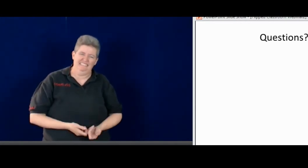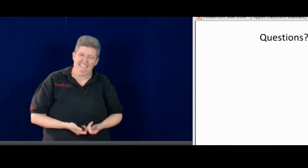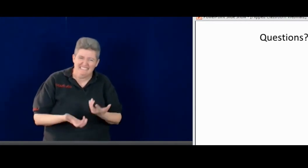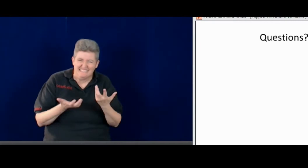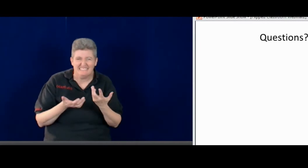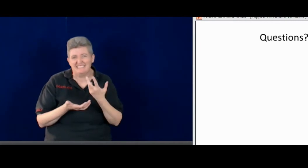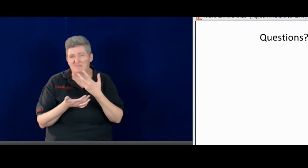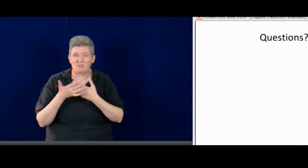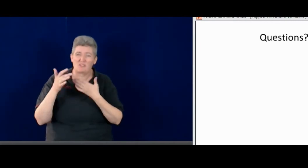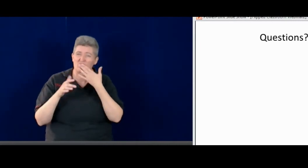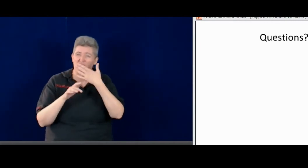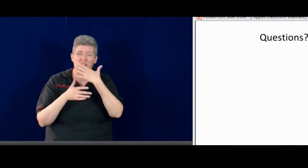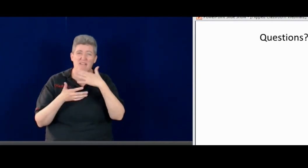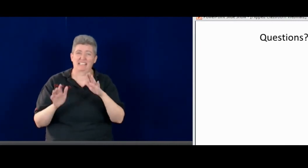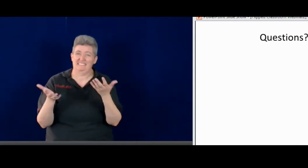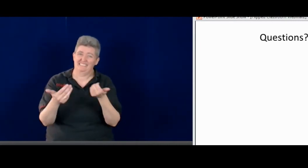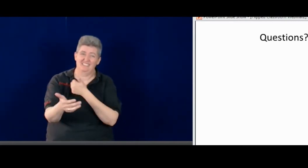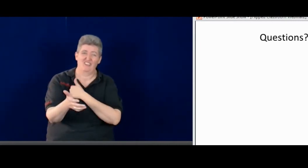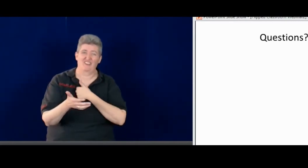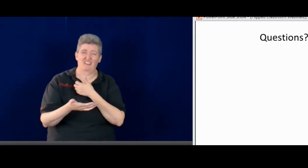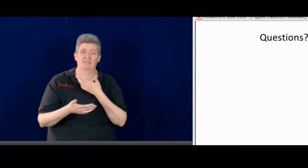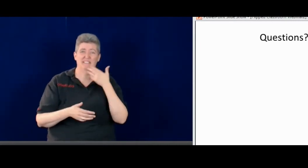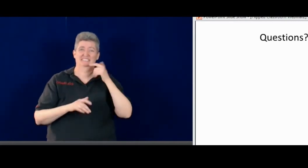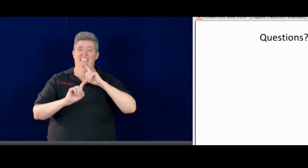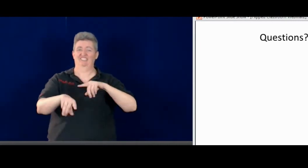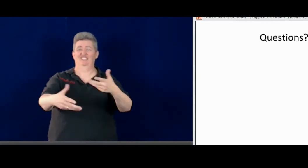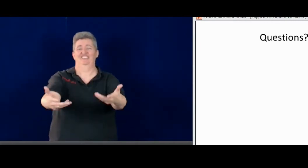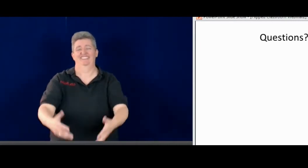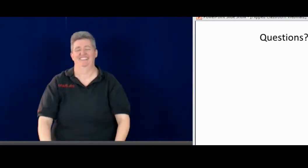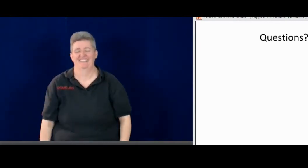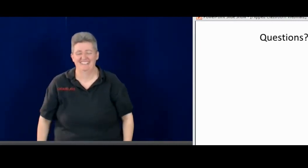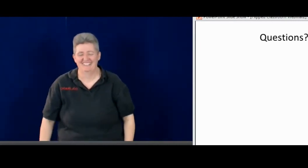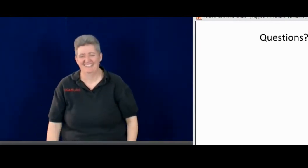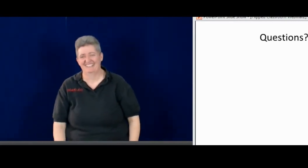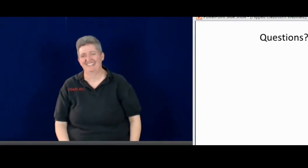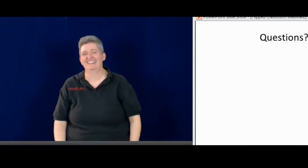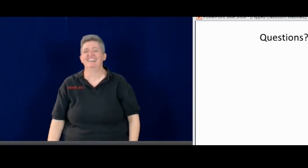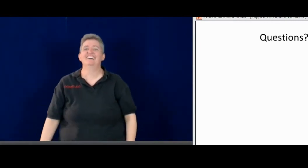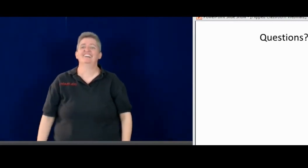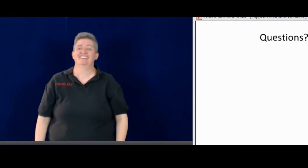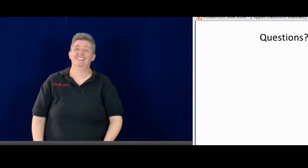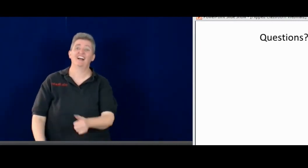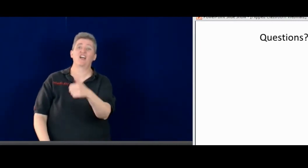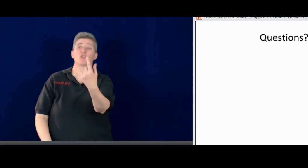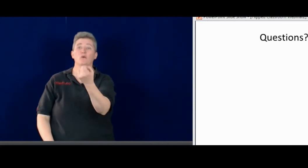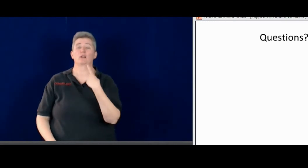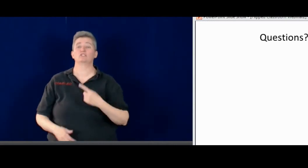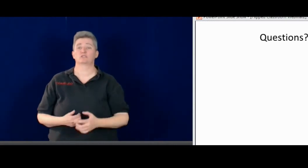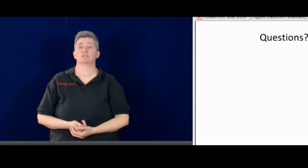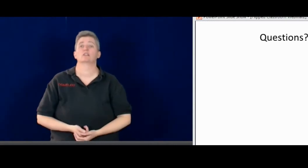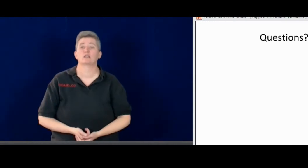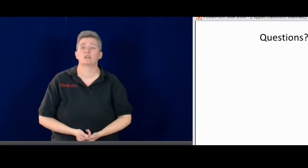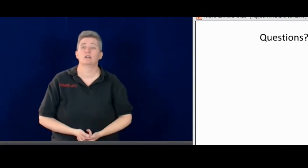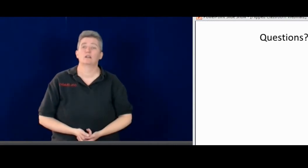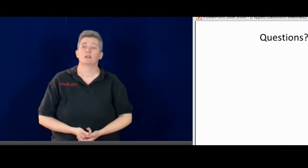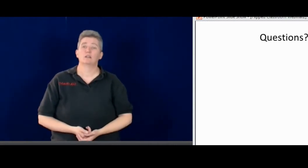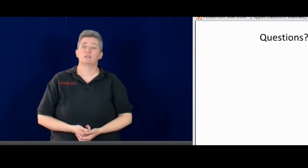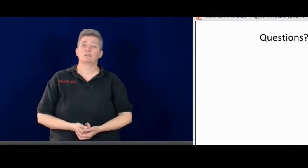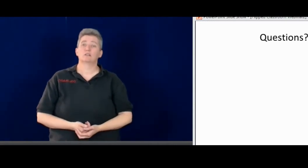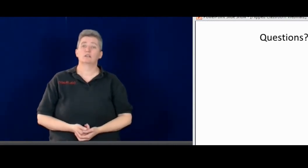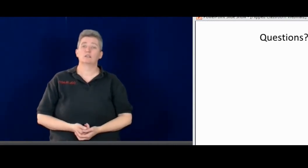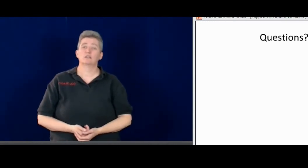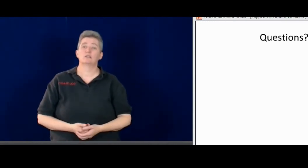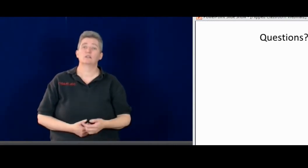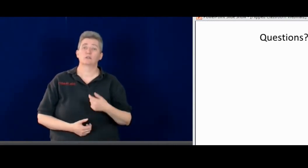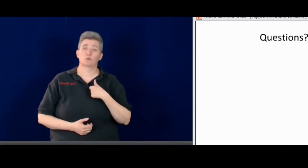And I don't have a problem with its freezing or losing connections. So that's my best answer that I can give you. Another